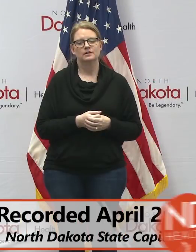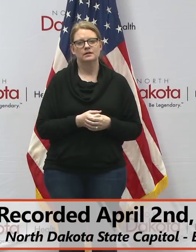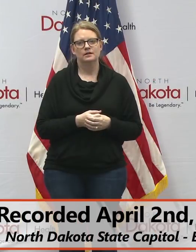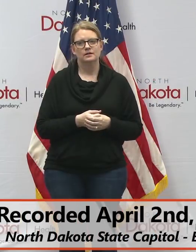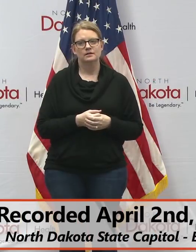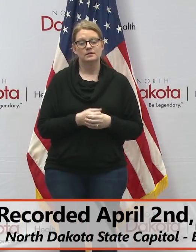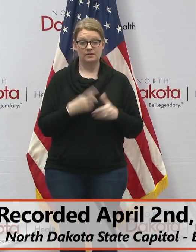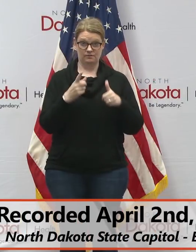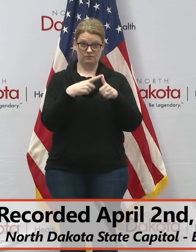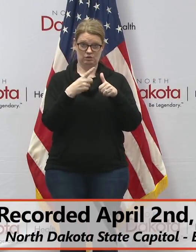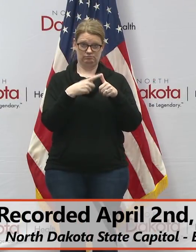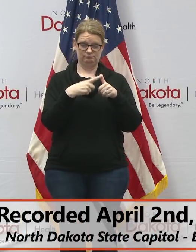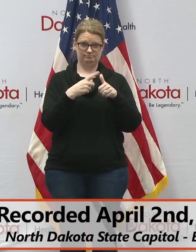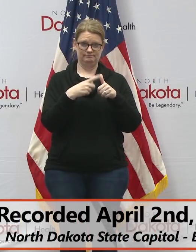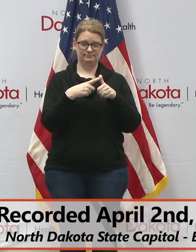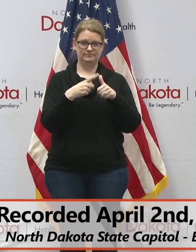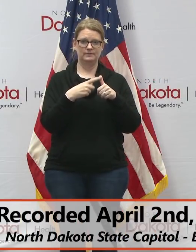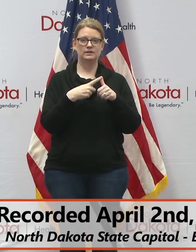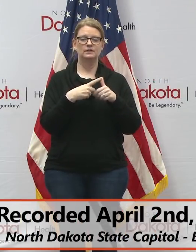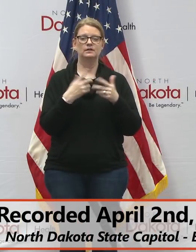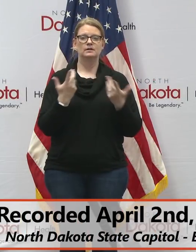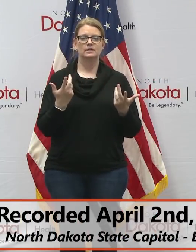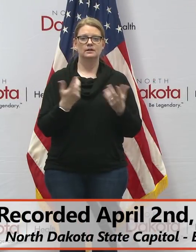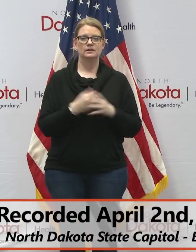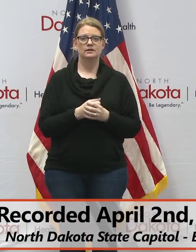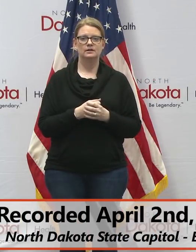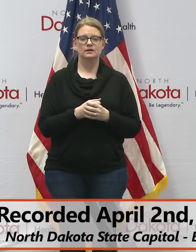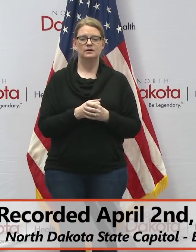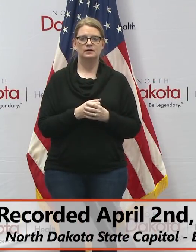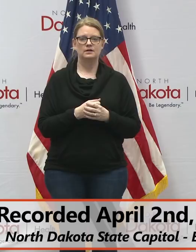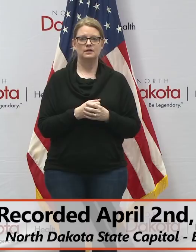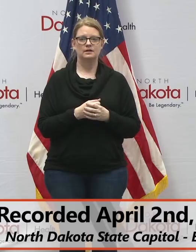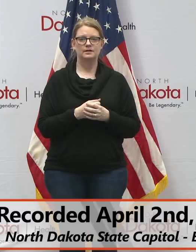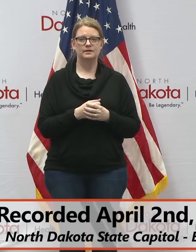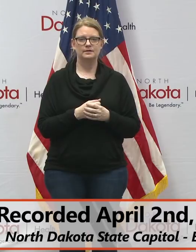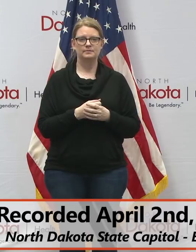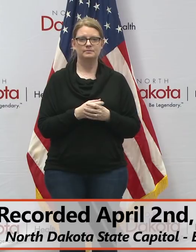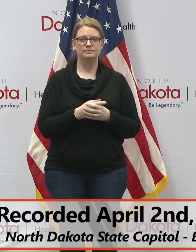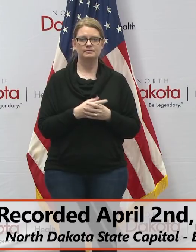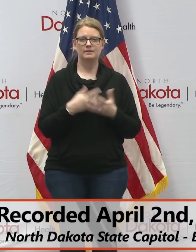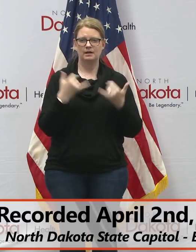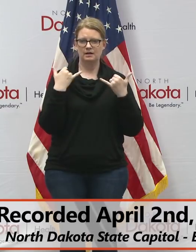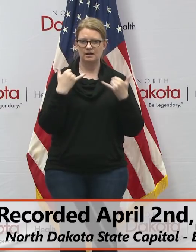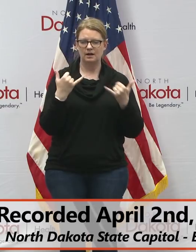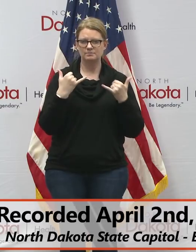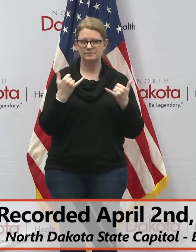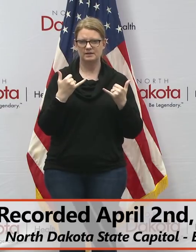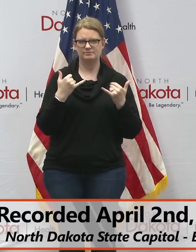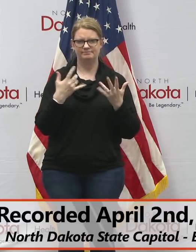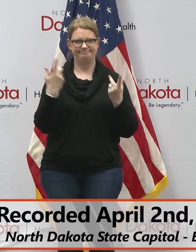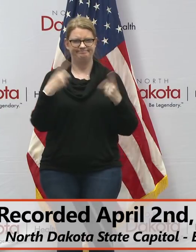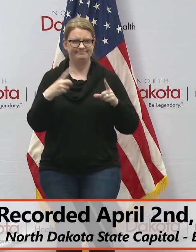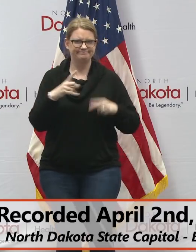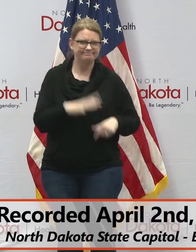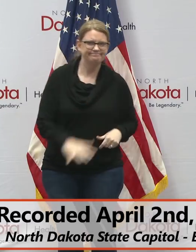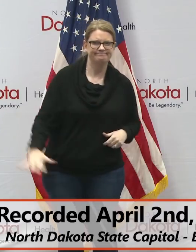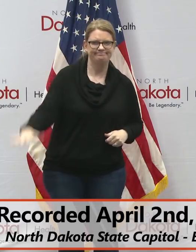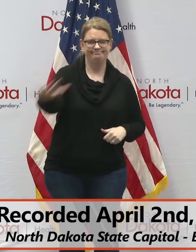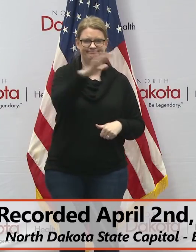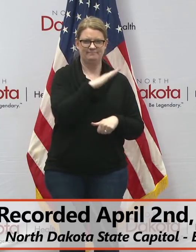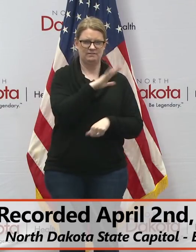First place I'd like to start is just update context nationally we're at